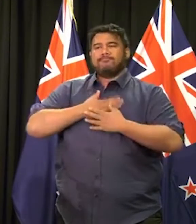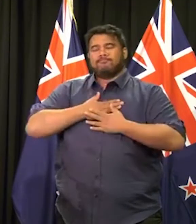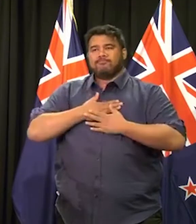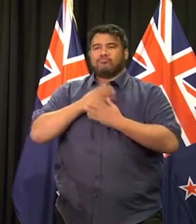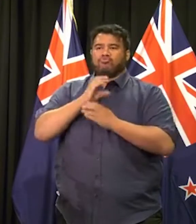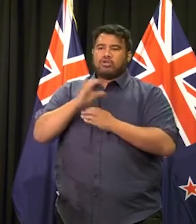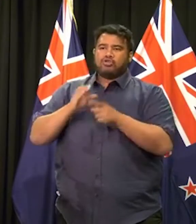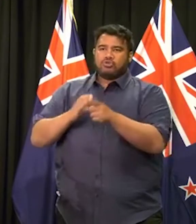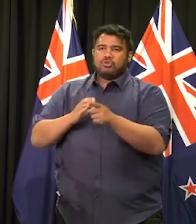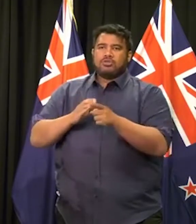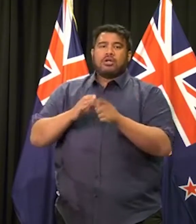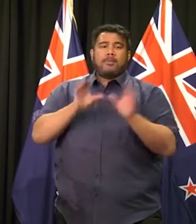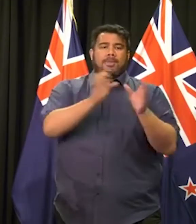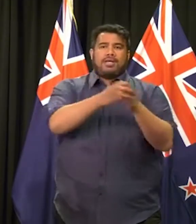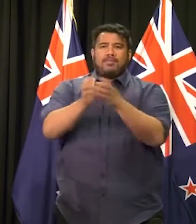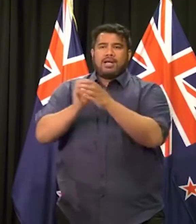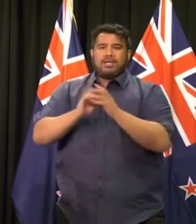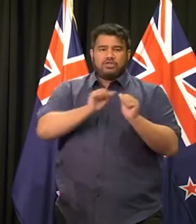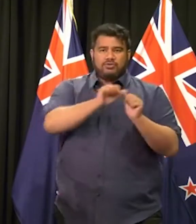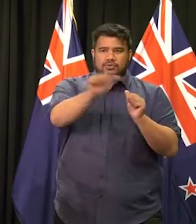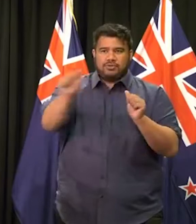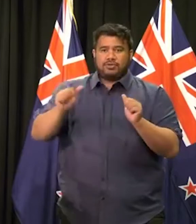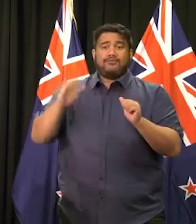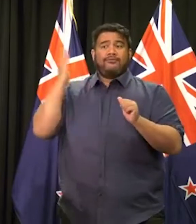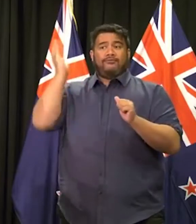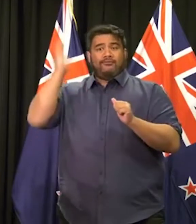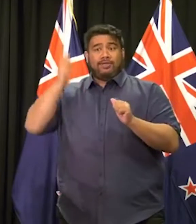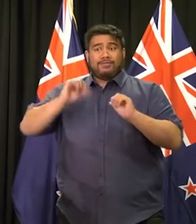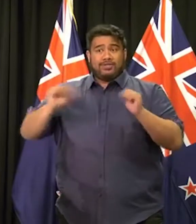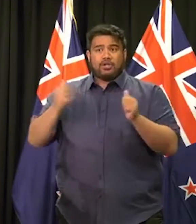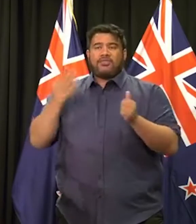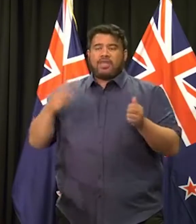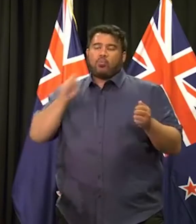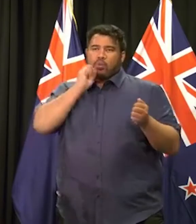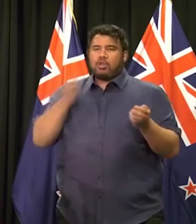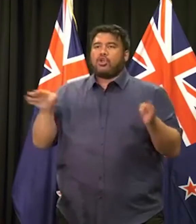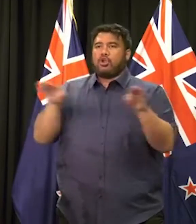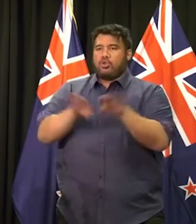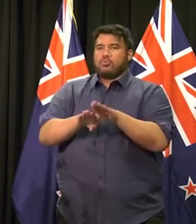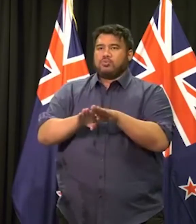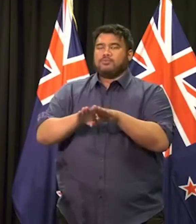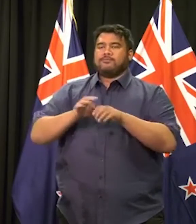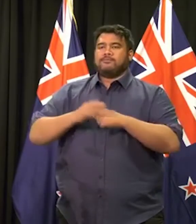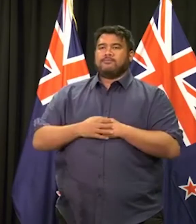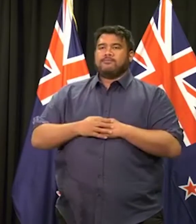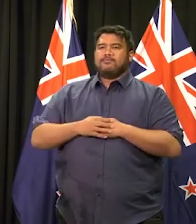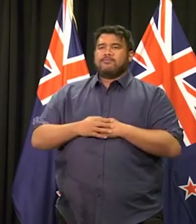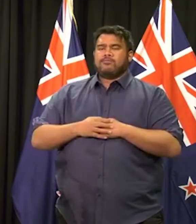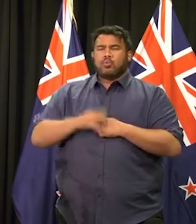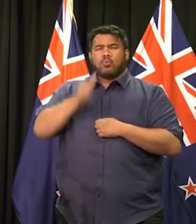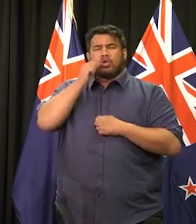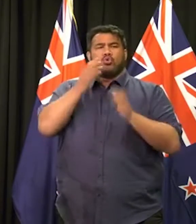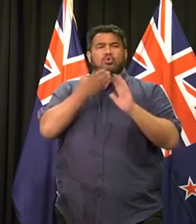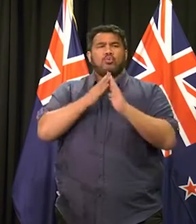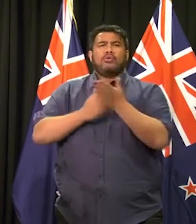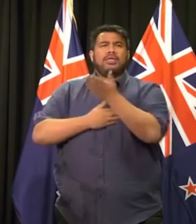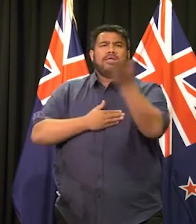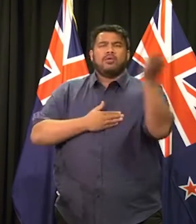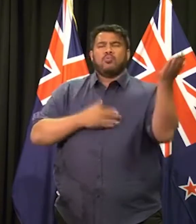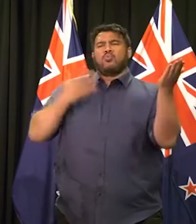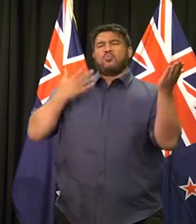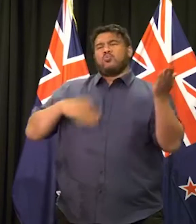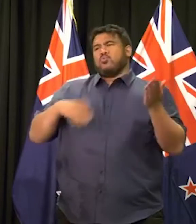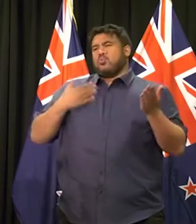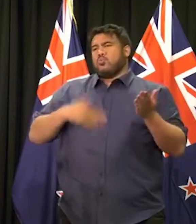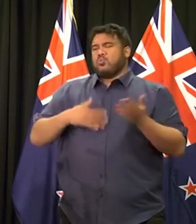given, we will adjourn for the day. Communities are paying their respects and expressing their grief and support in